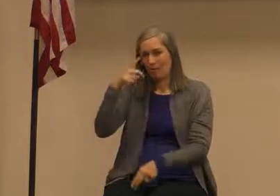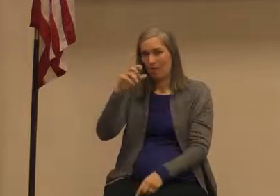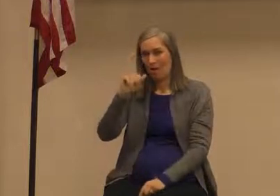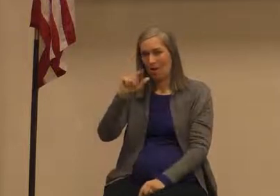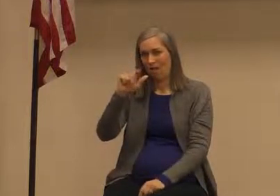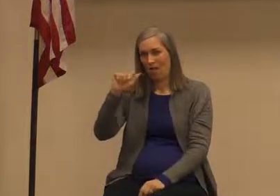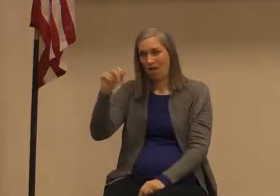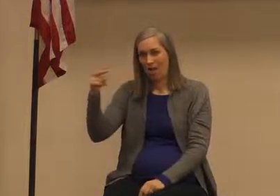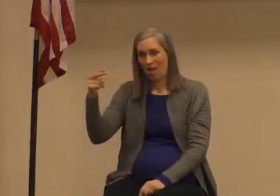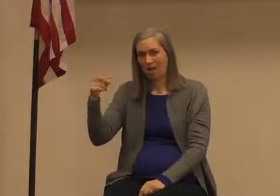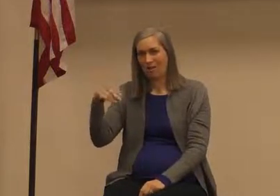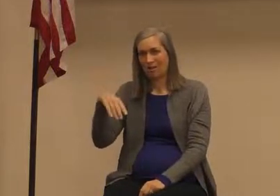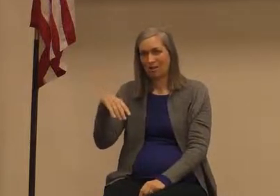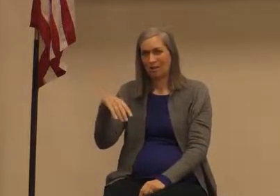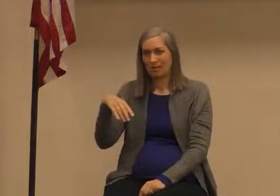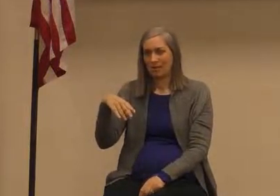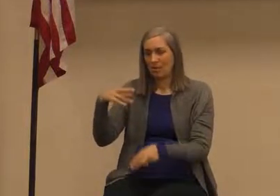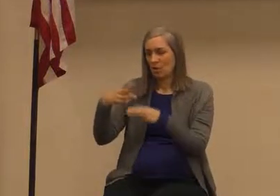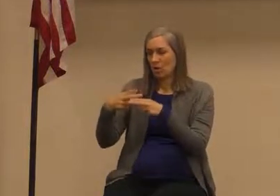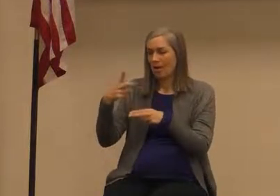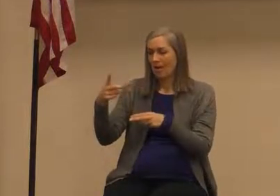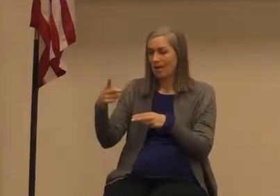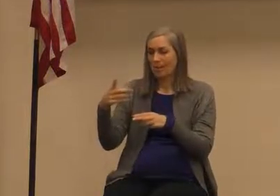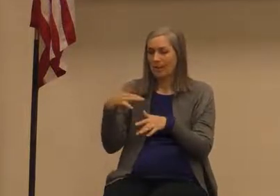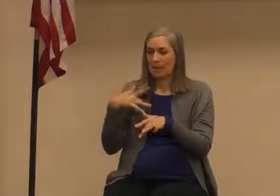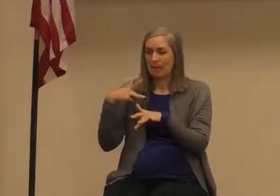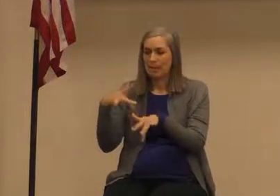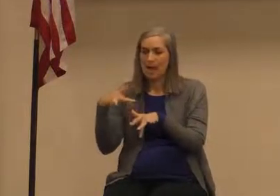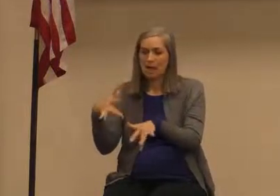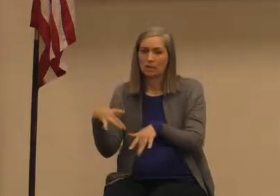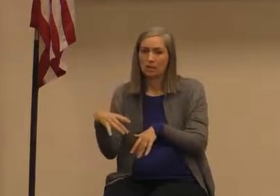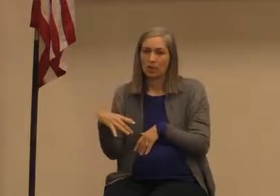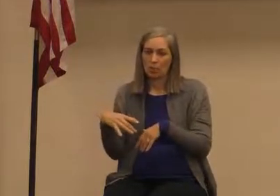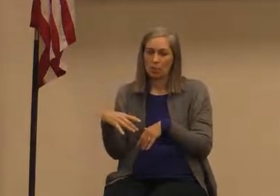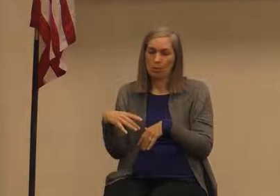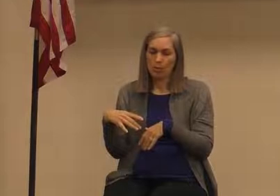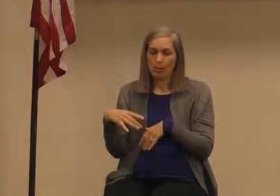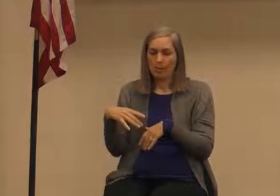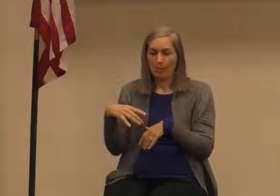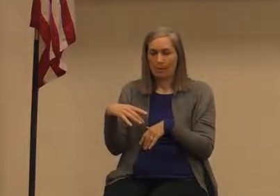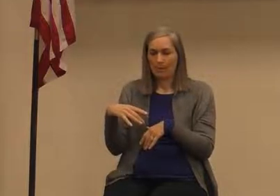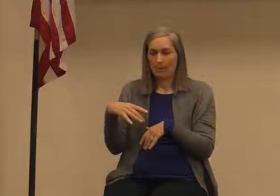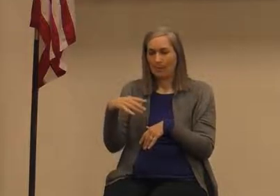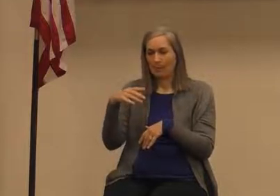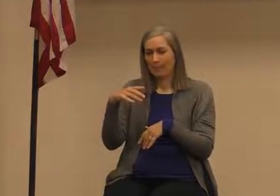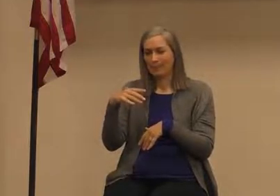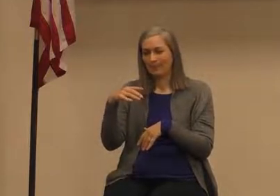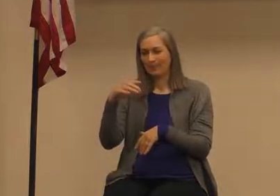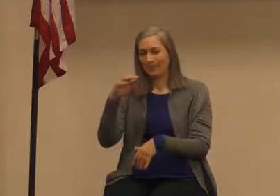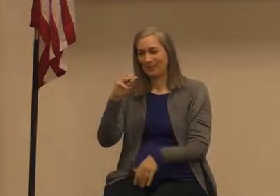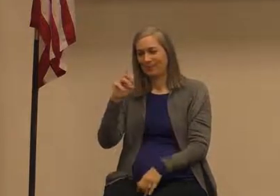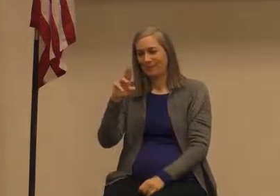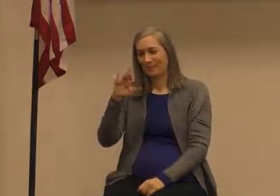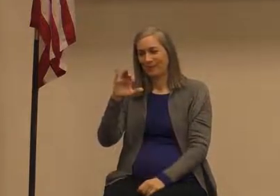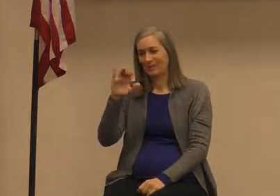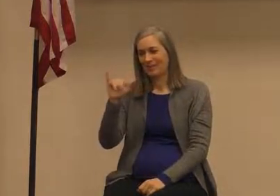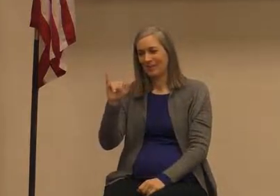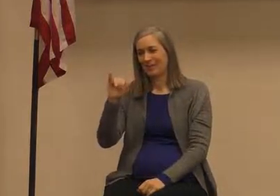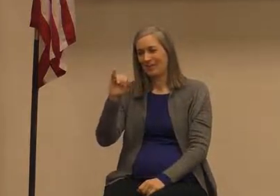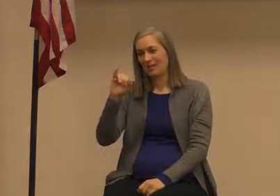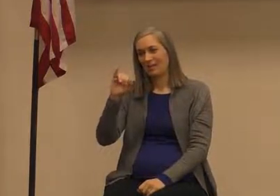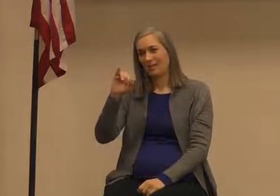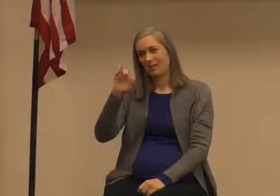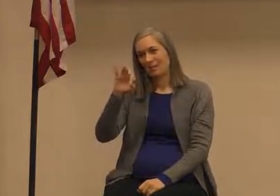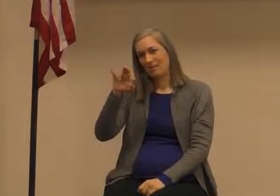they would call him Allah the compassionate for example they would call him Allah the merciful but strangely enough Allah as love